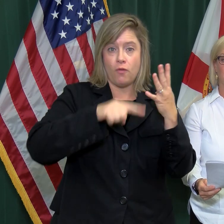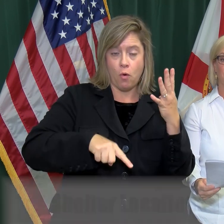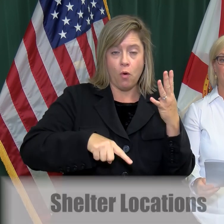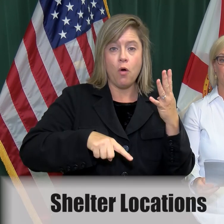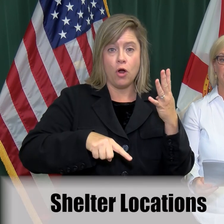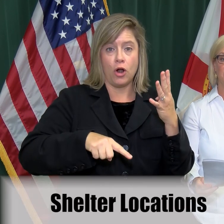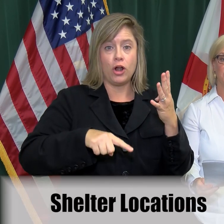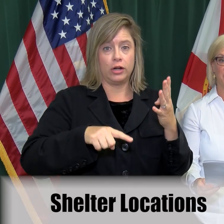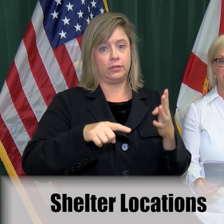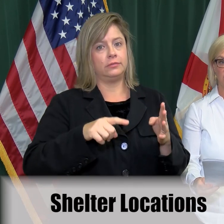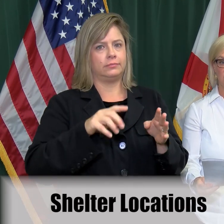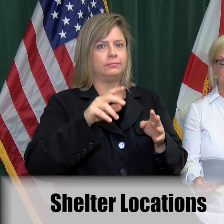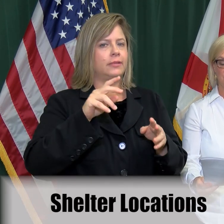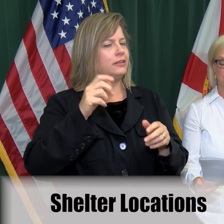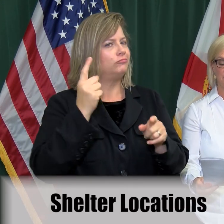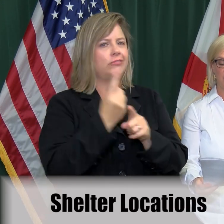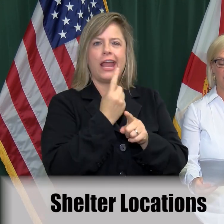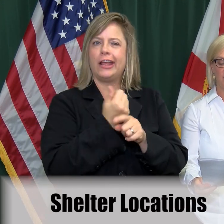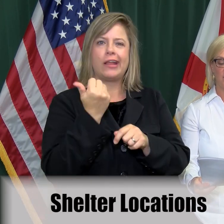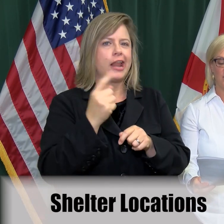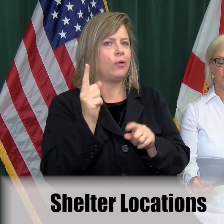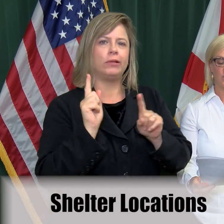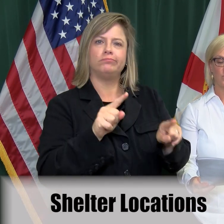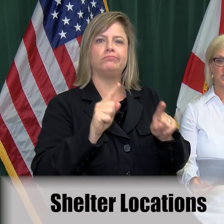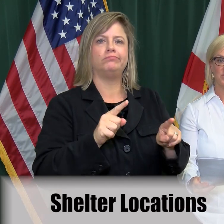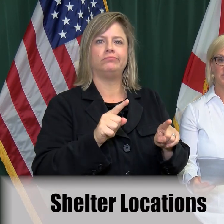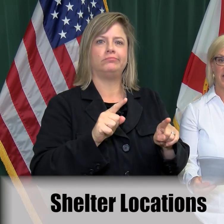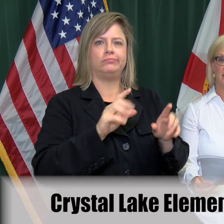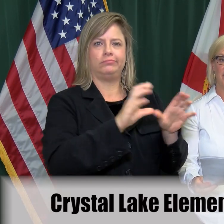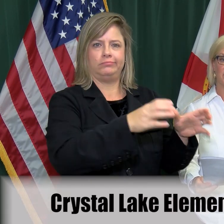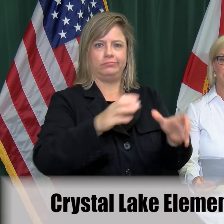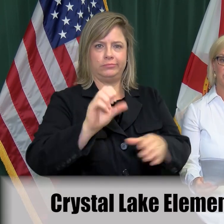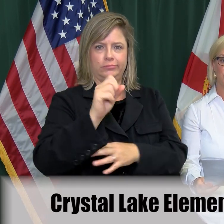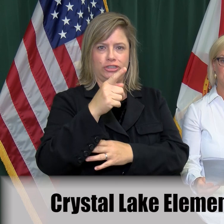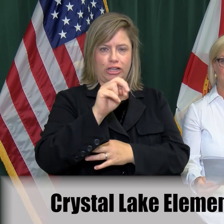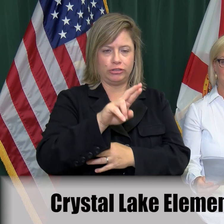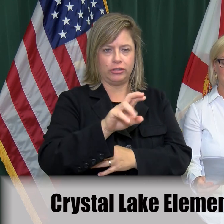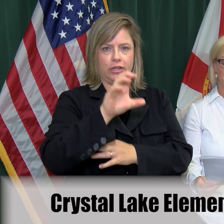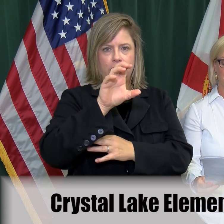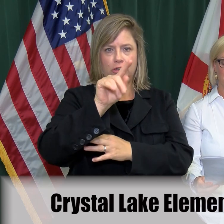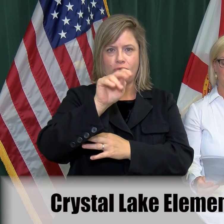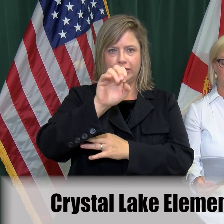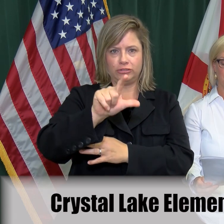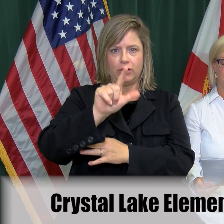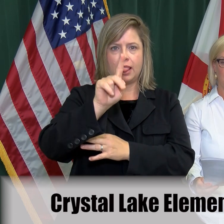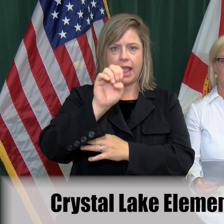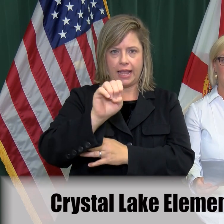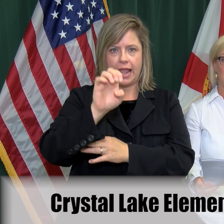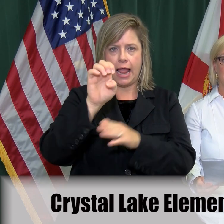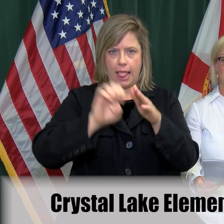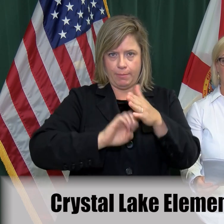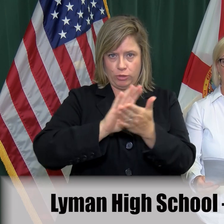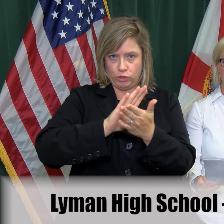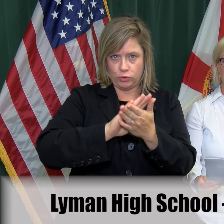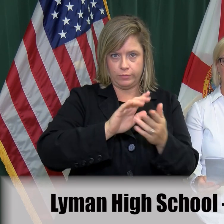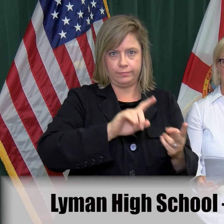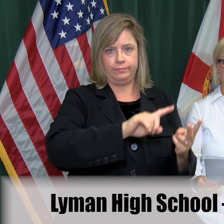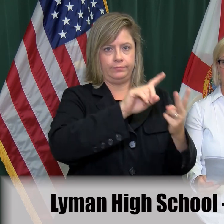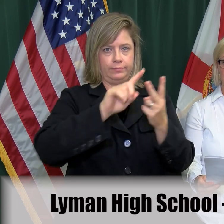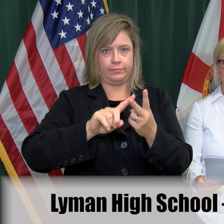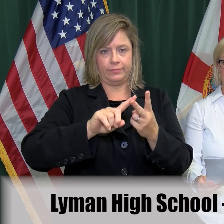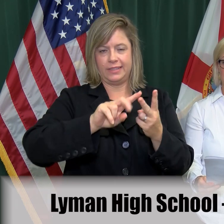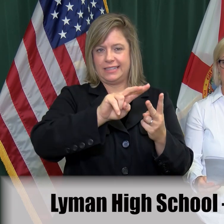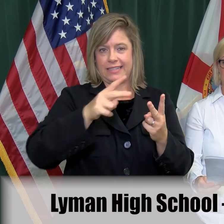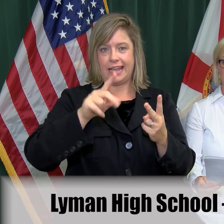at the following locations. Crystal Lake Elementary School, Lyman